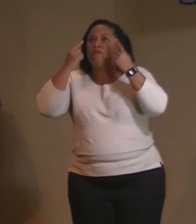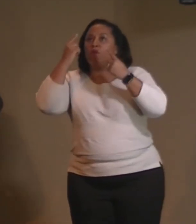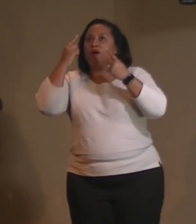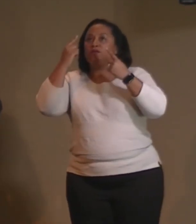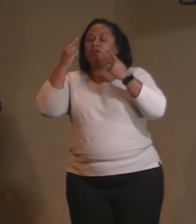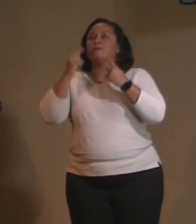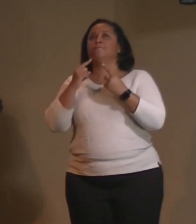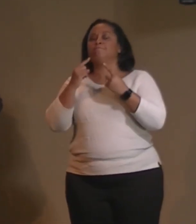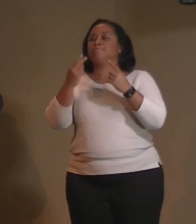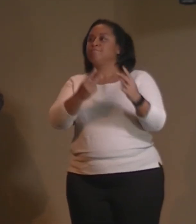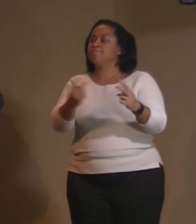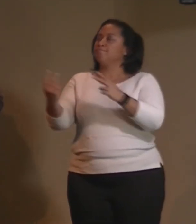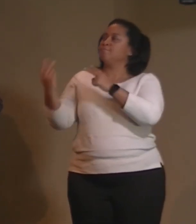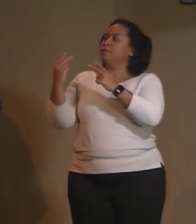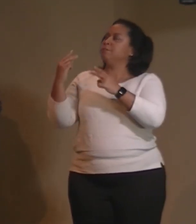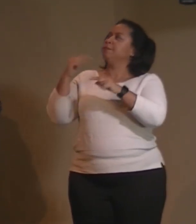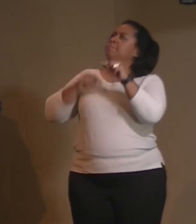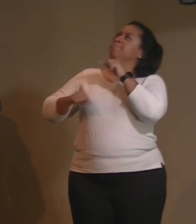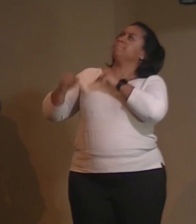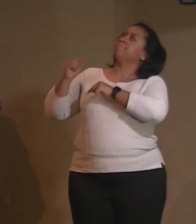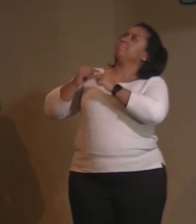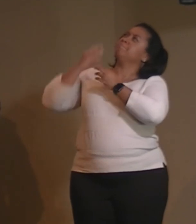The basics of this philosophy,